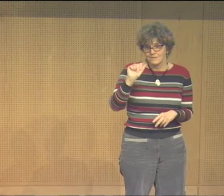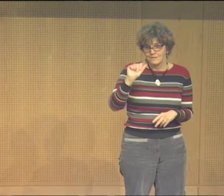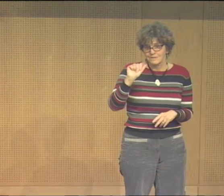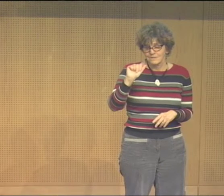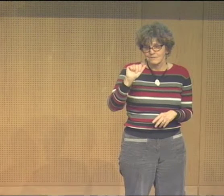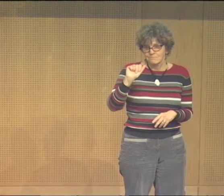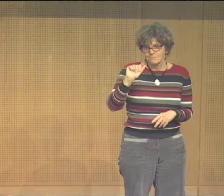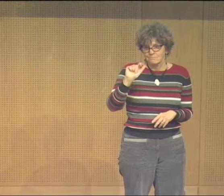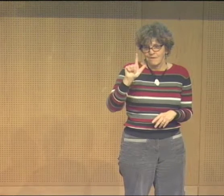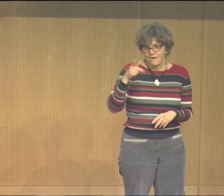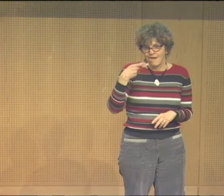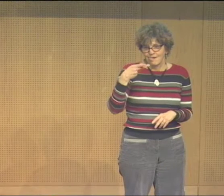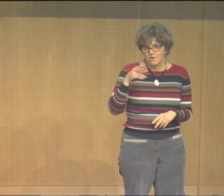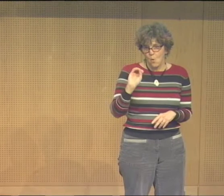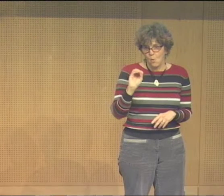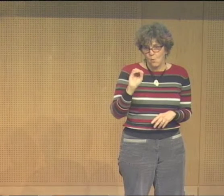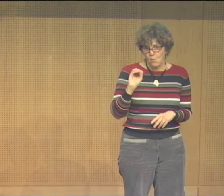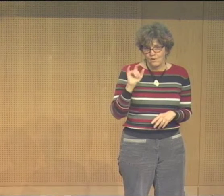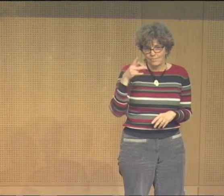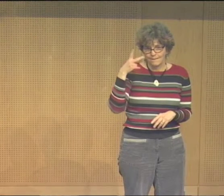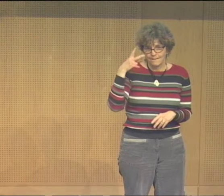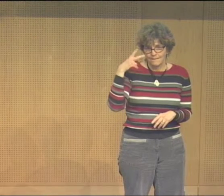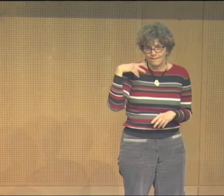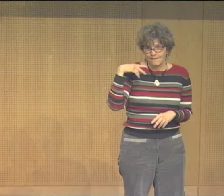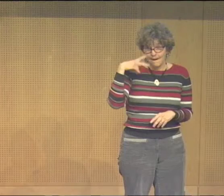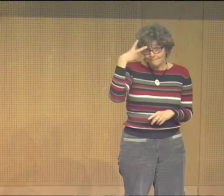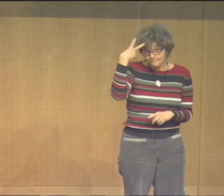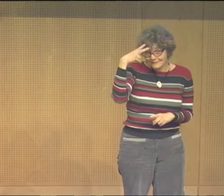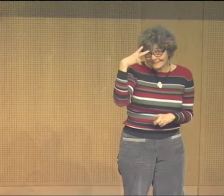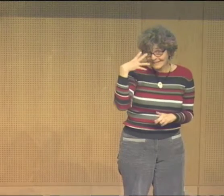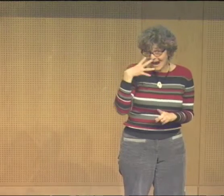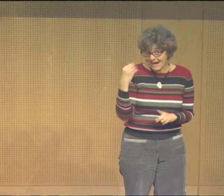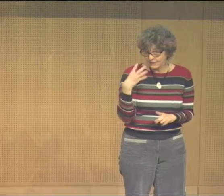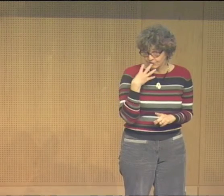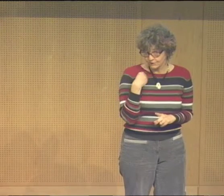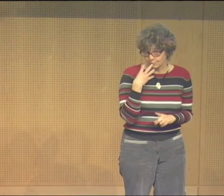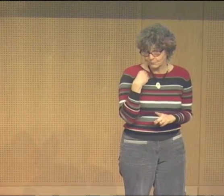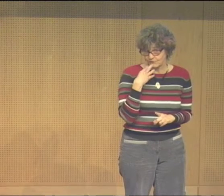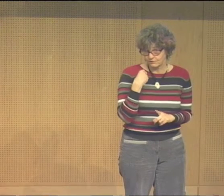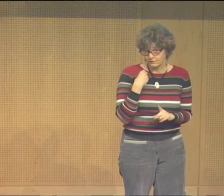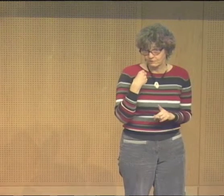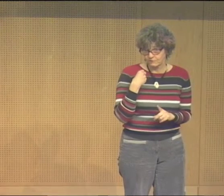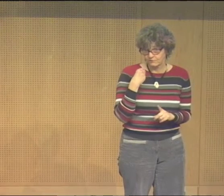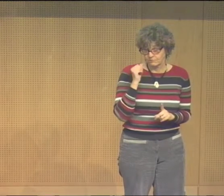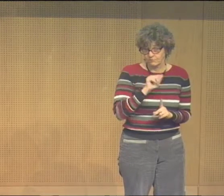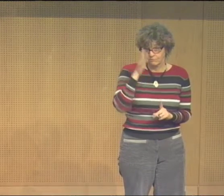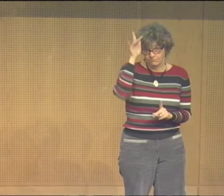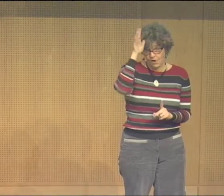and actually one of my greatest influences is from Frida Kahlo she's a Mexican and Jewish artist